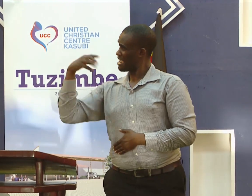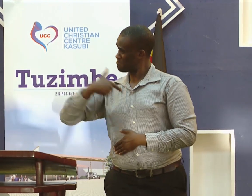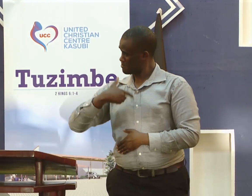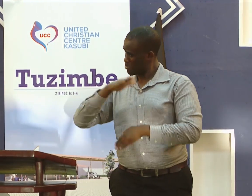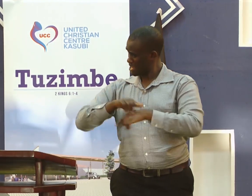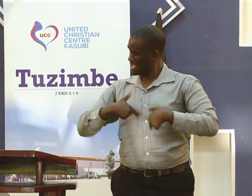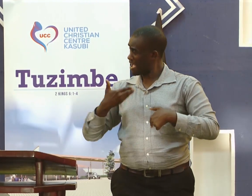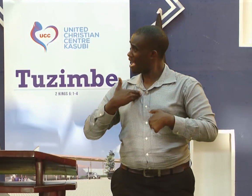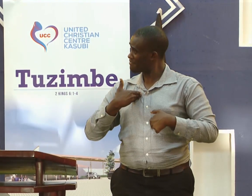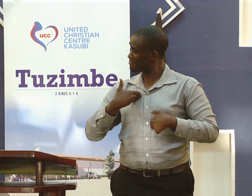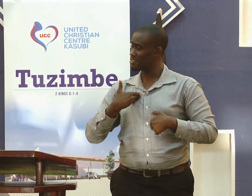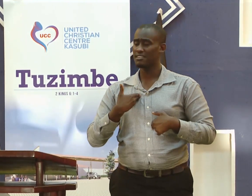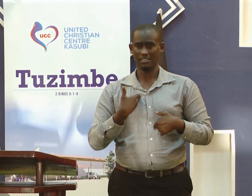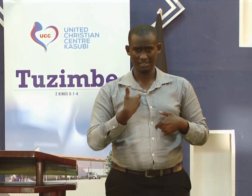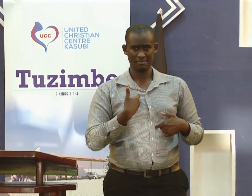have a curse?